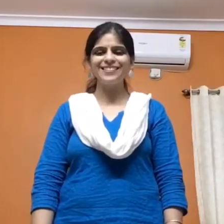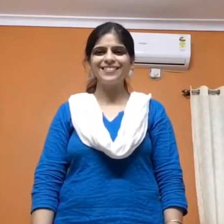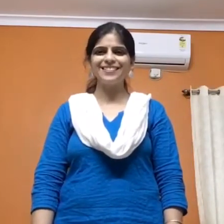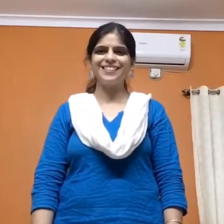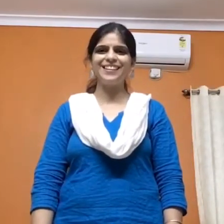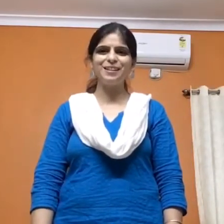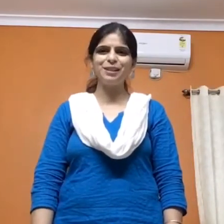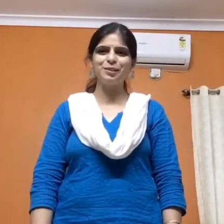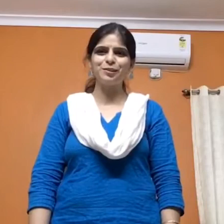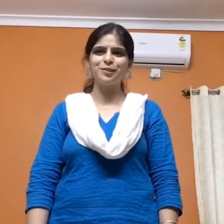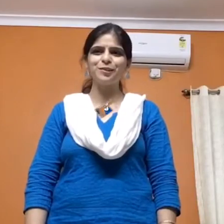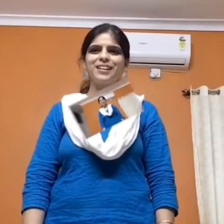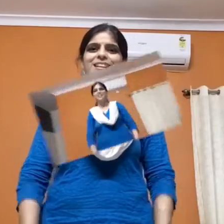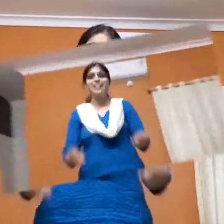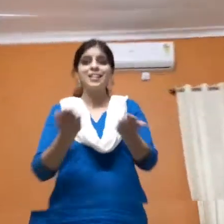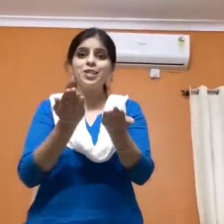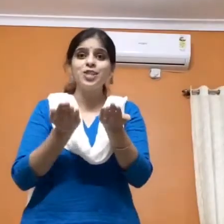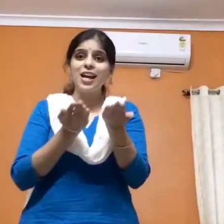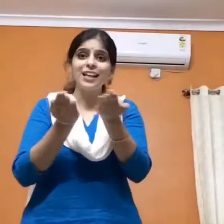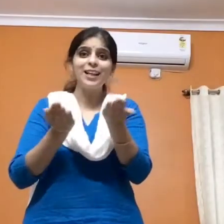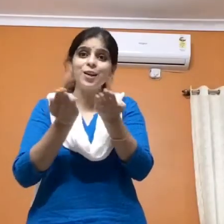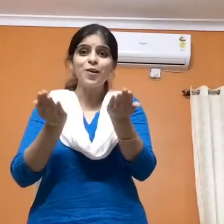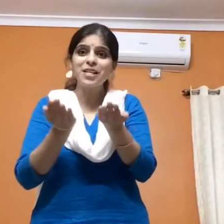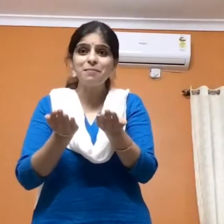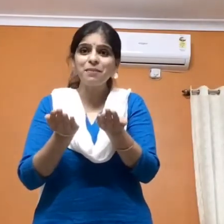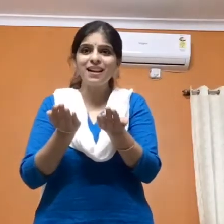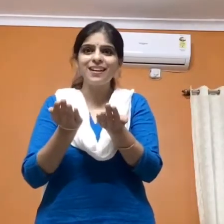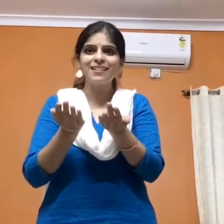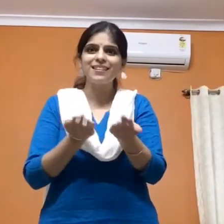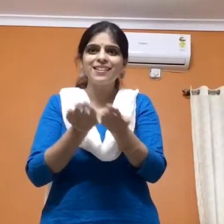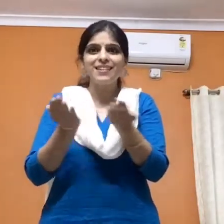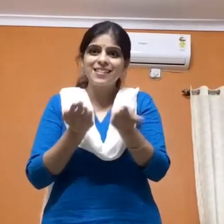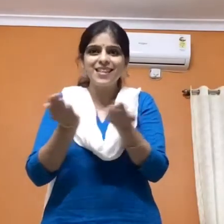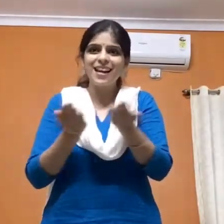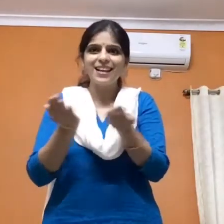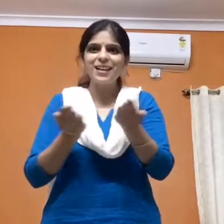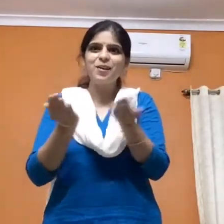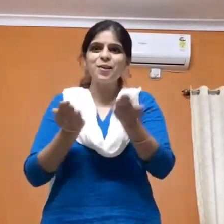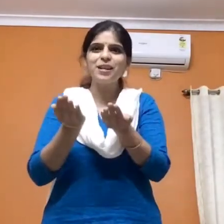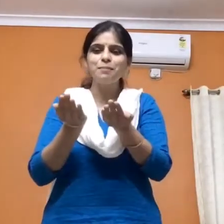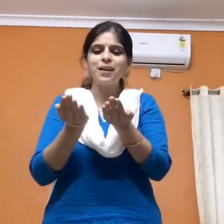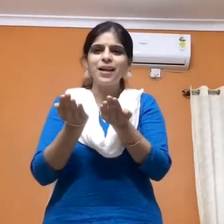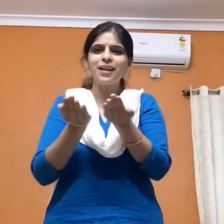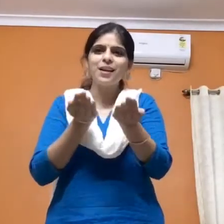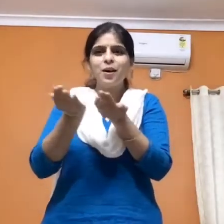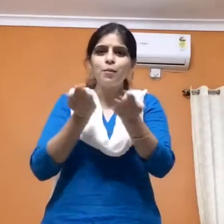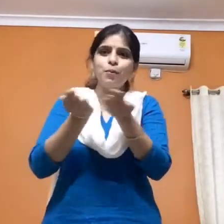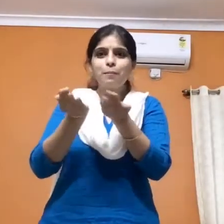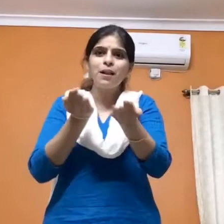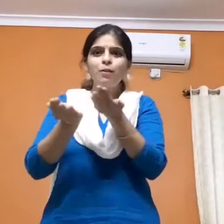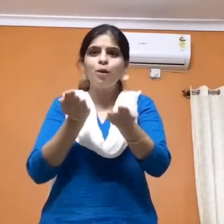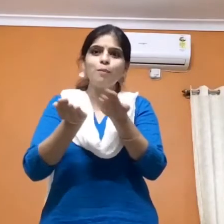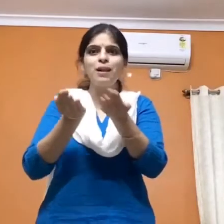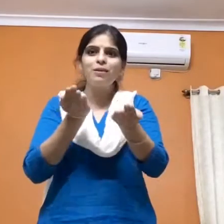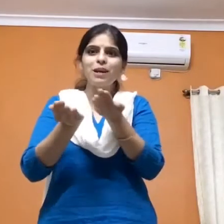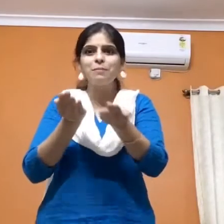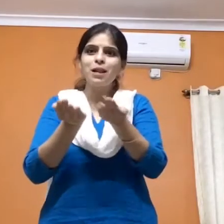Here we go. Jelly on a plate, jelly on a plate. Wibble wobble, wibble